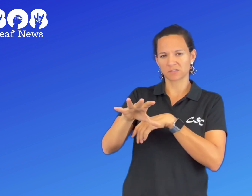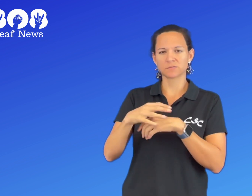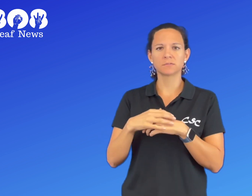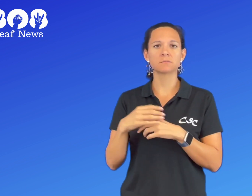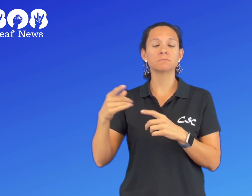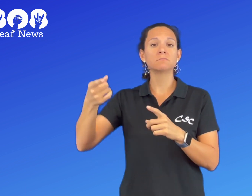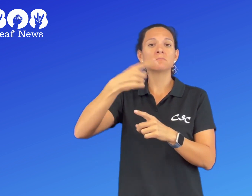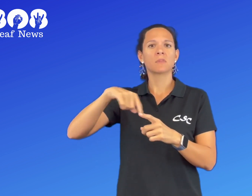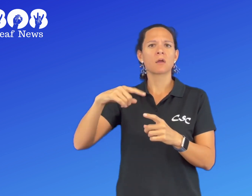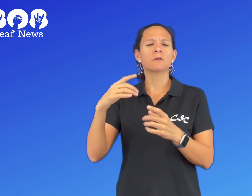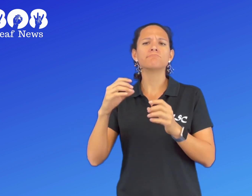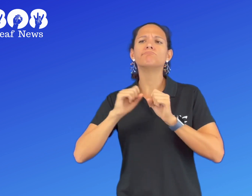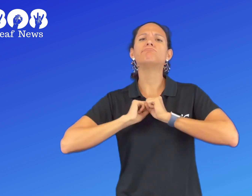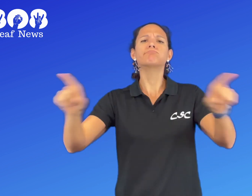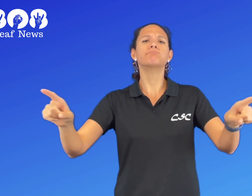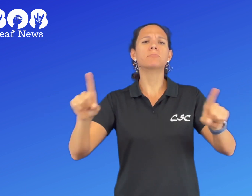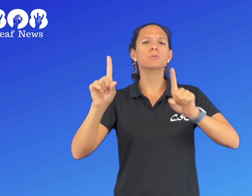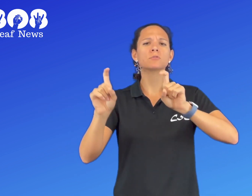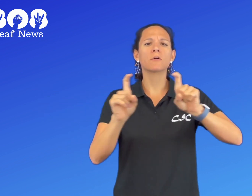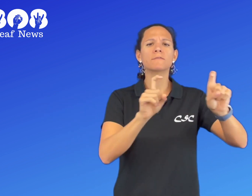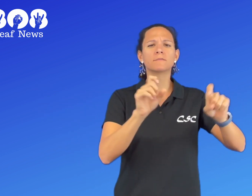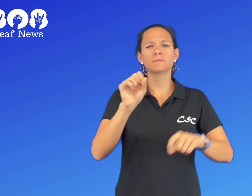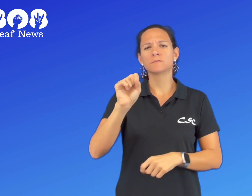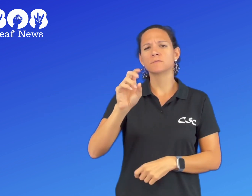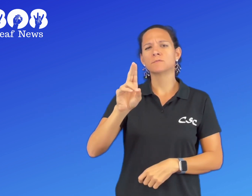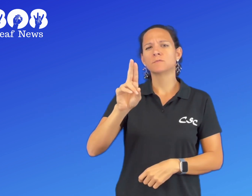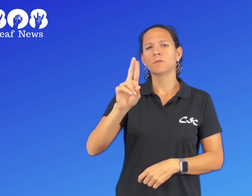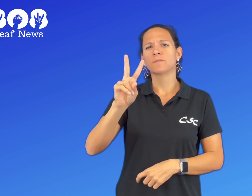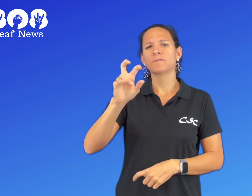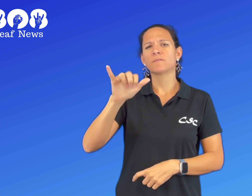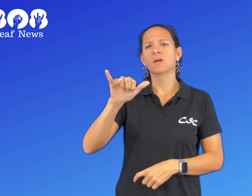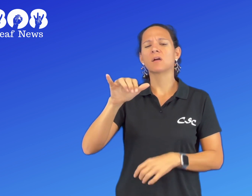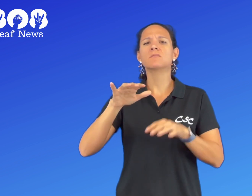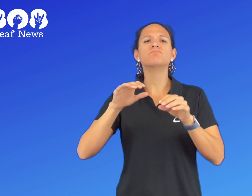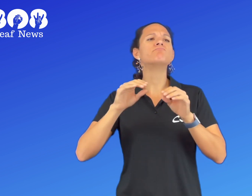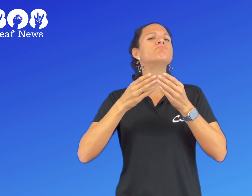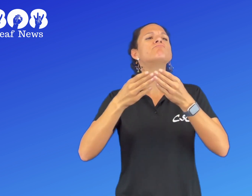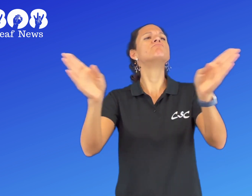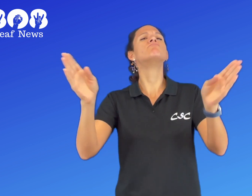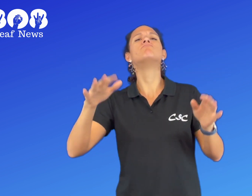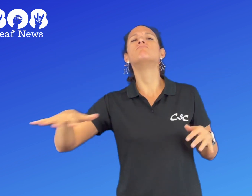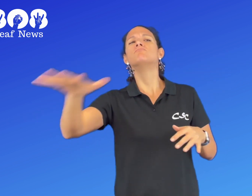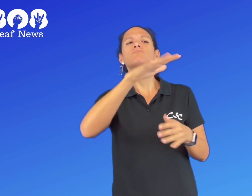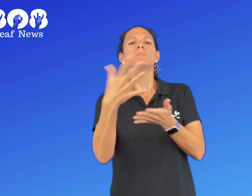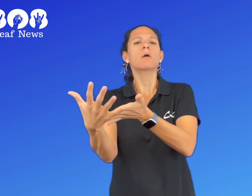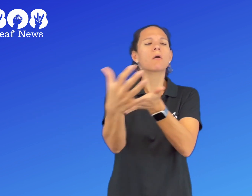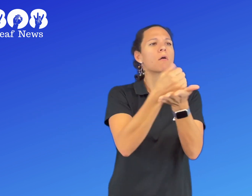Special Needs Advisory Committee. They sent out a survey last November to